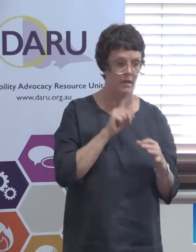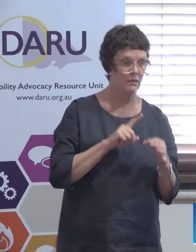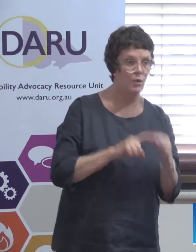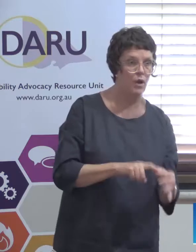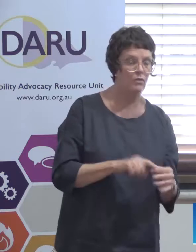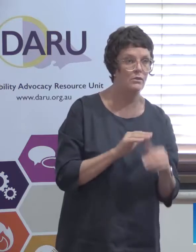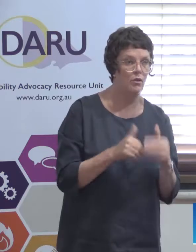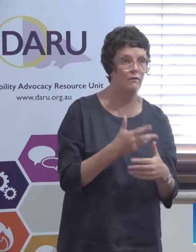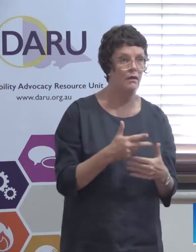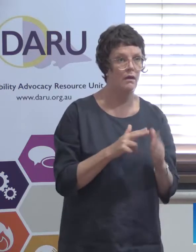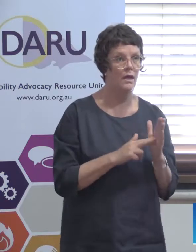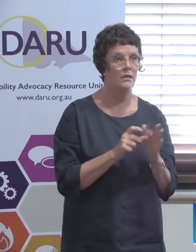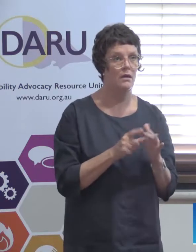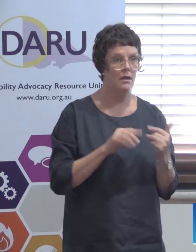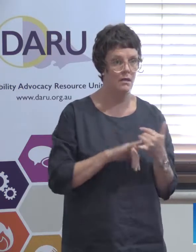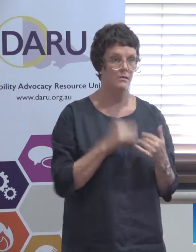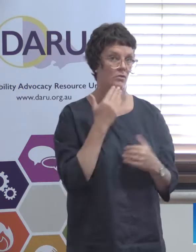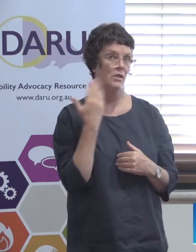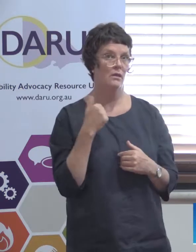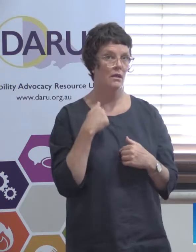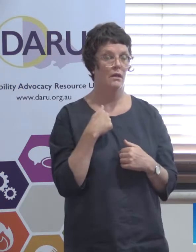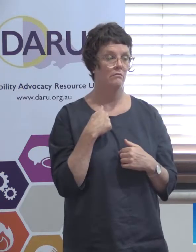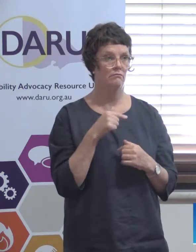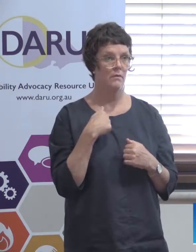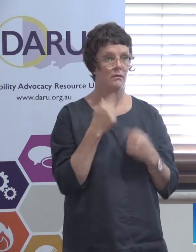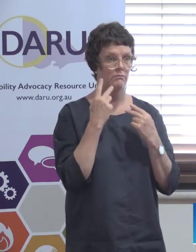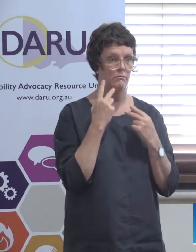to talk to them about advocacy relatively recently a few weeks ago